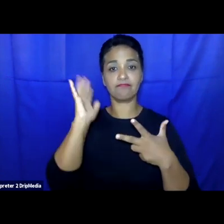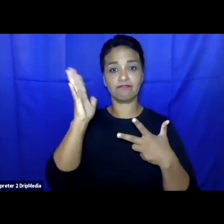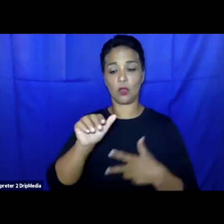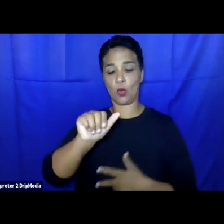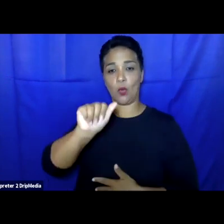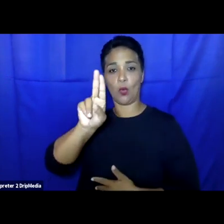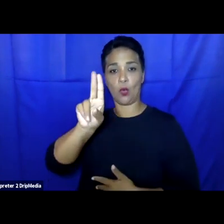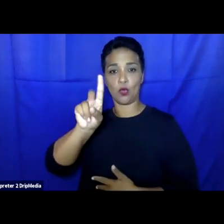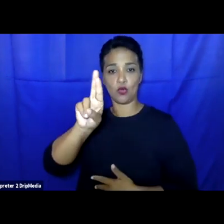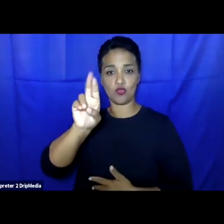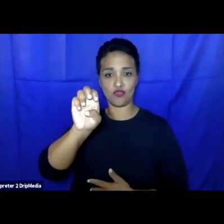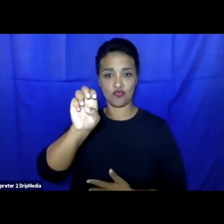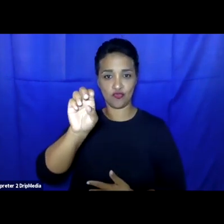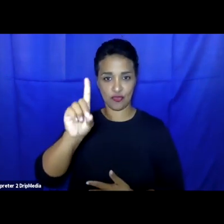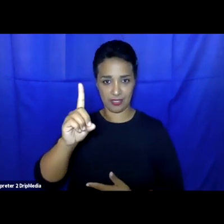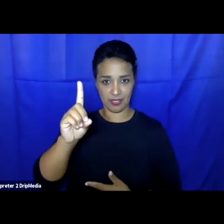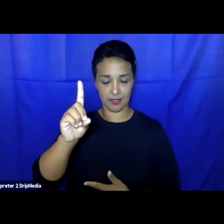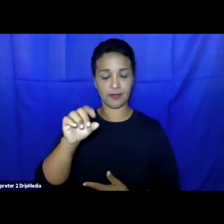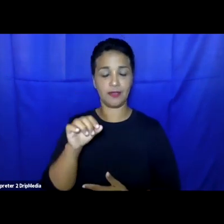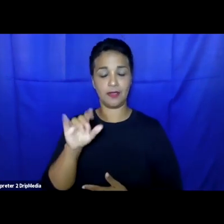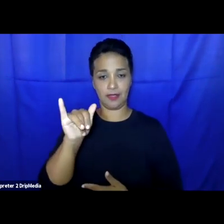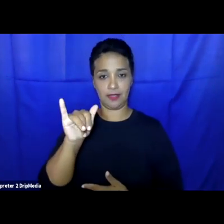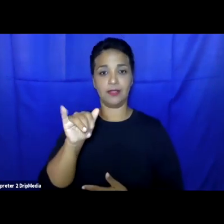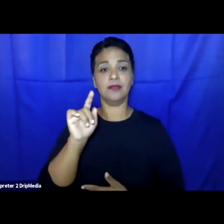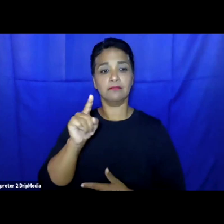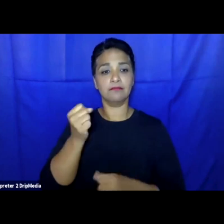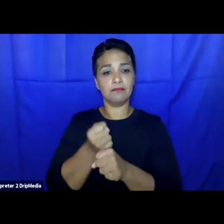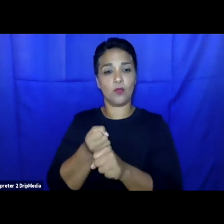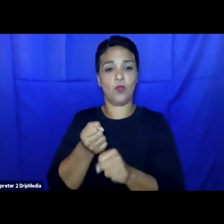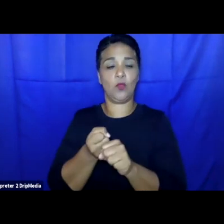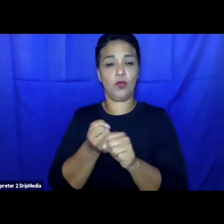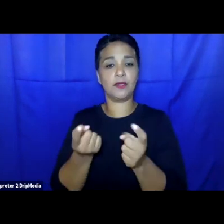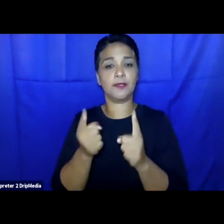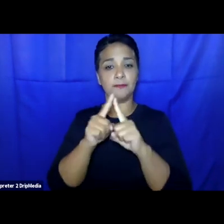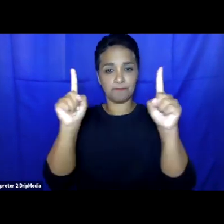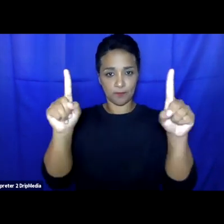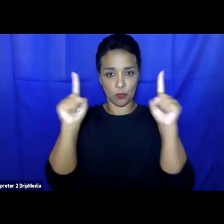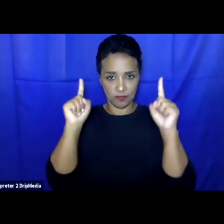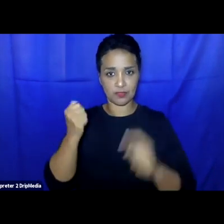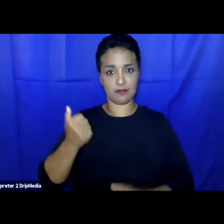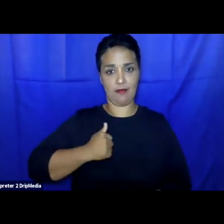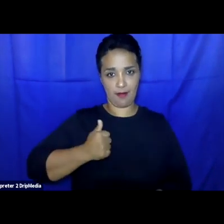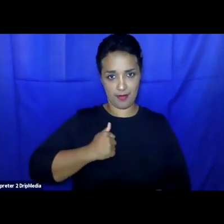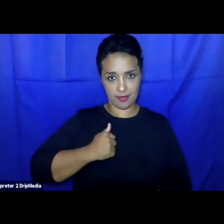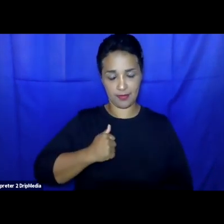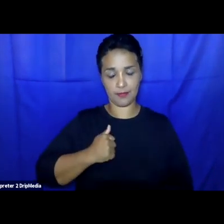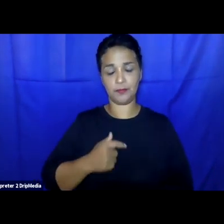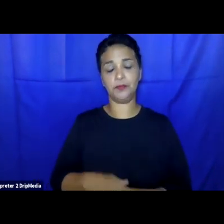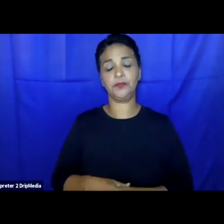professor and Rebecca Cook chair in human rights law at the University of Toronto in Canada. After our speaker's